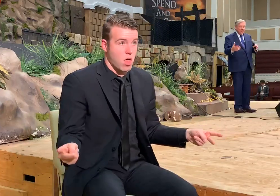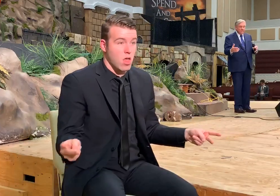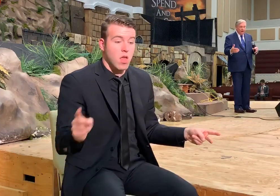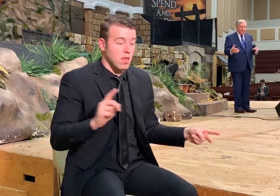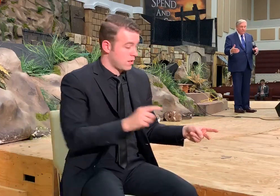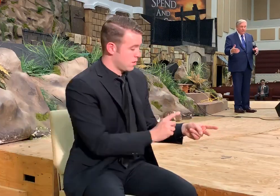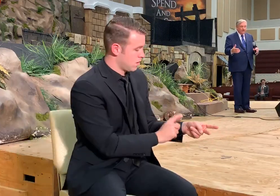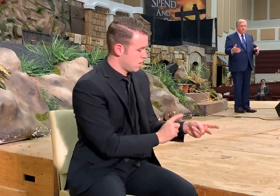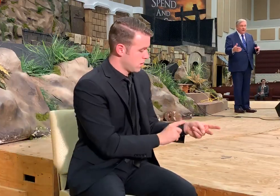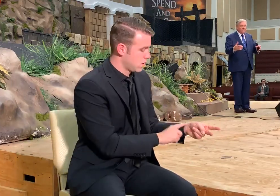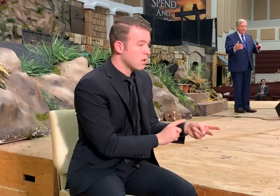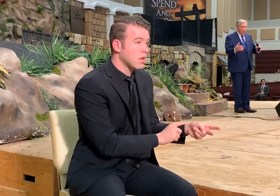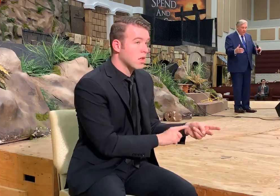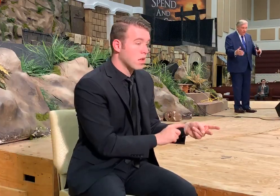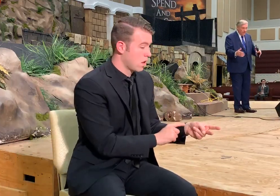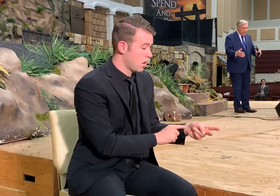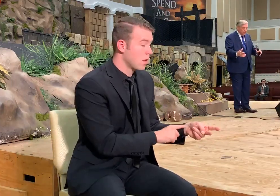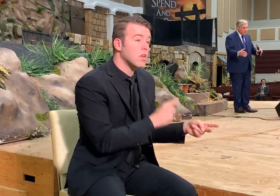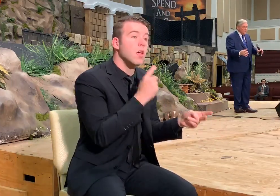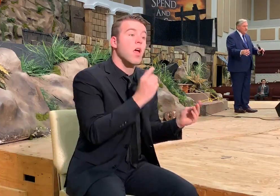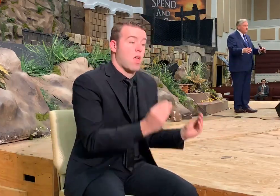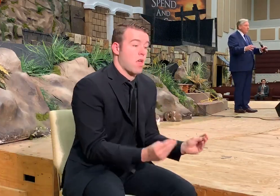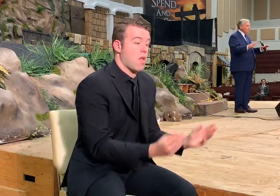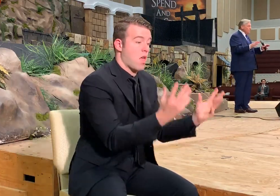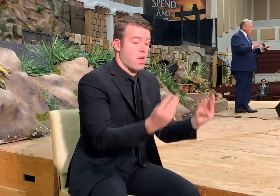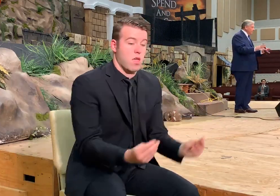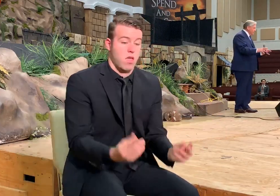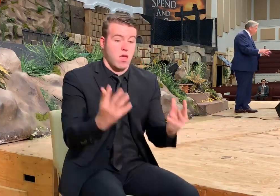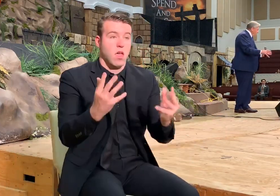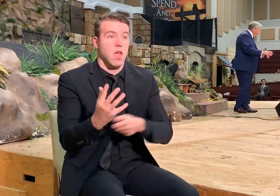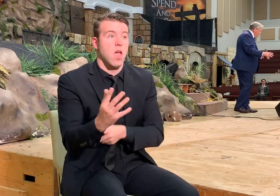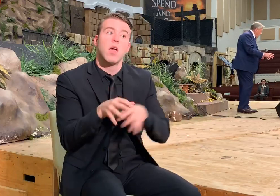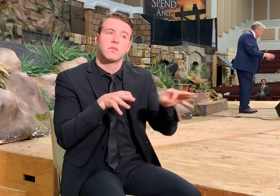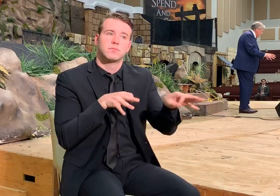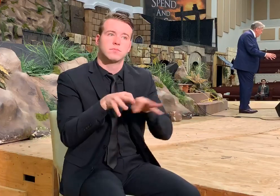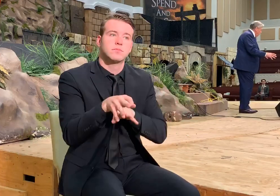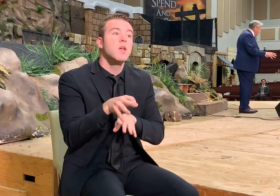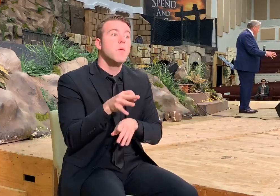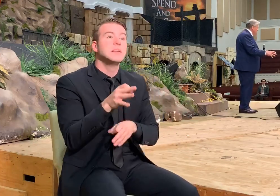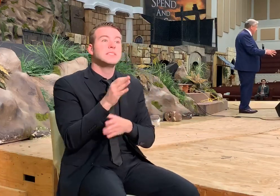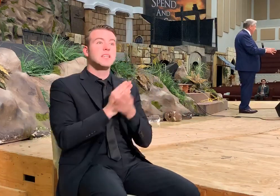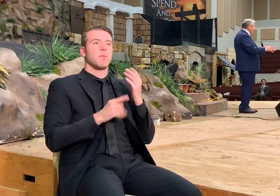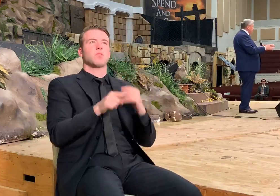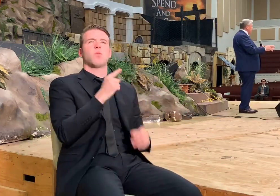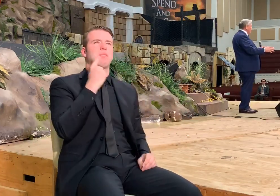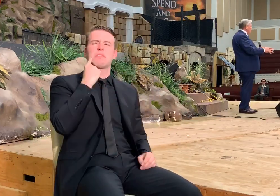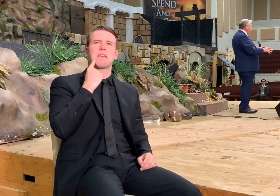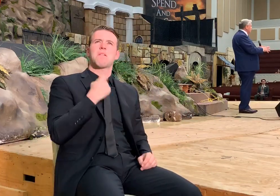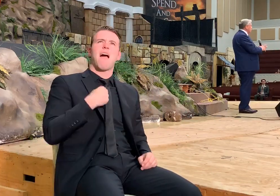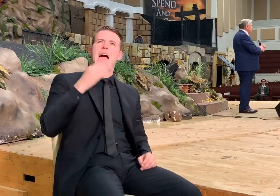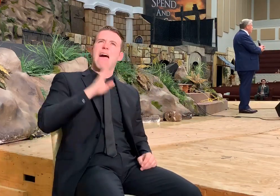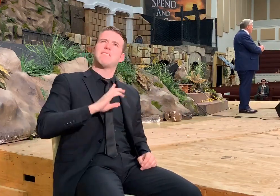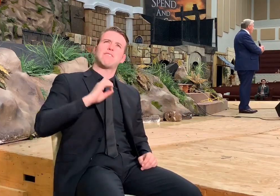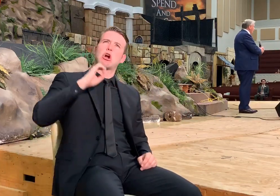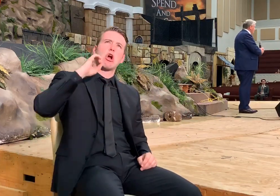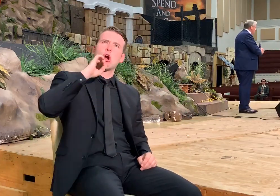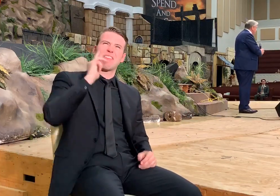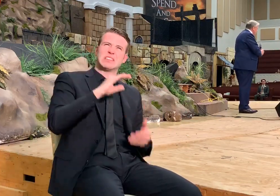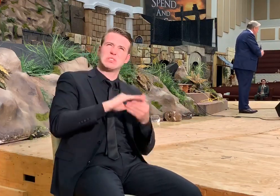seeds came up. But the point is for you that have never heard this before. And there are some of you who have not.